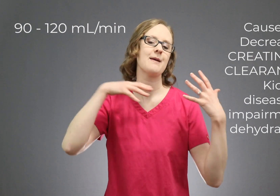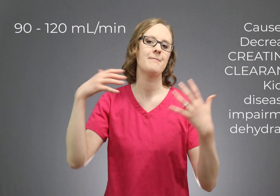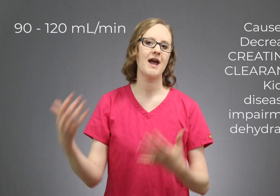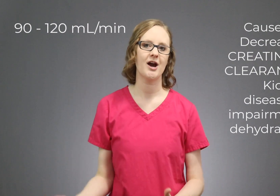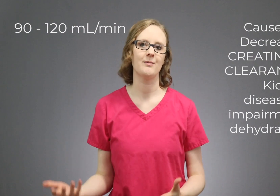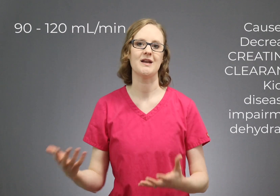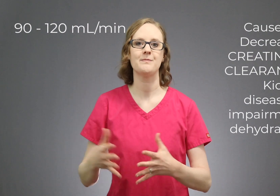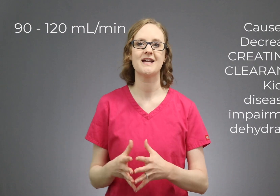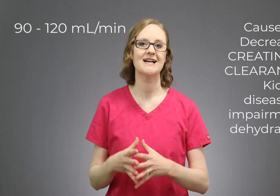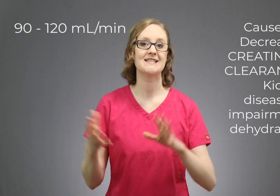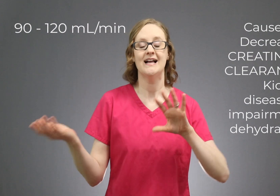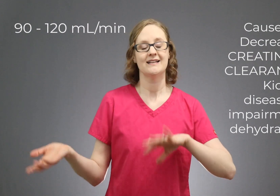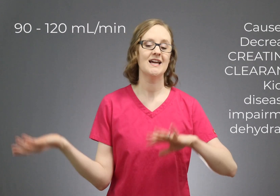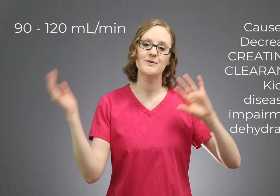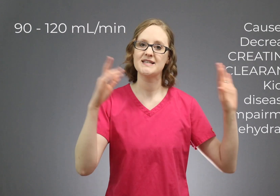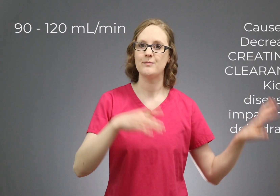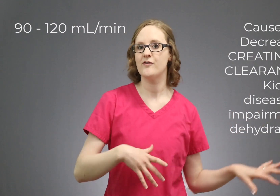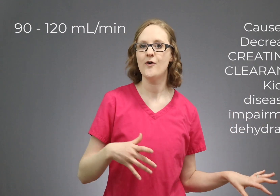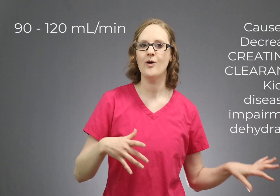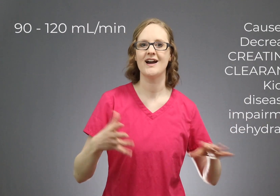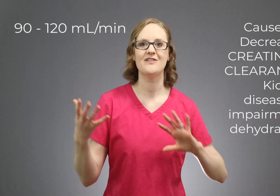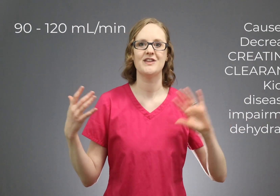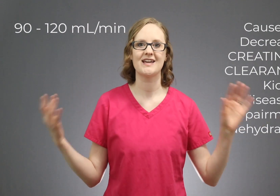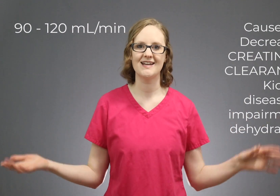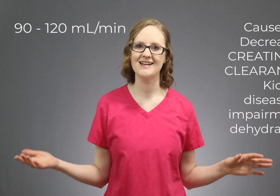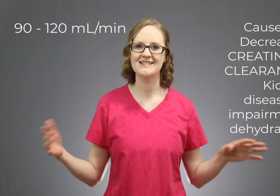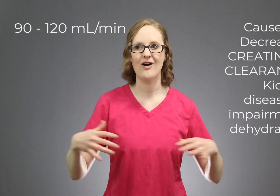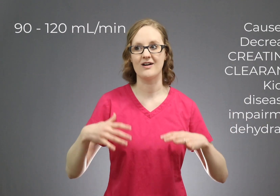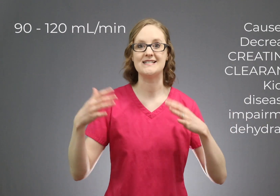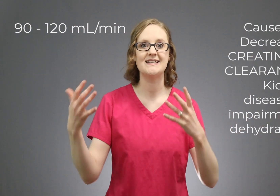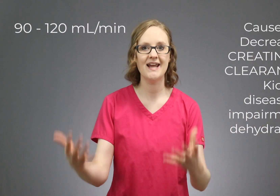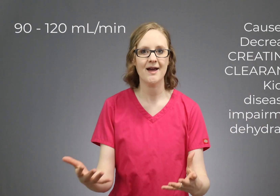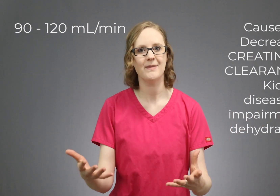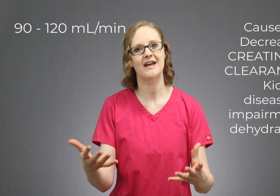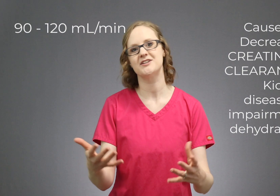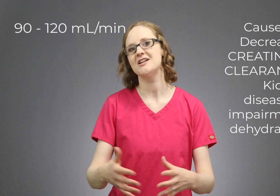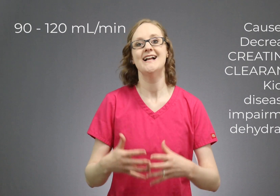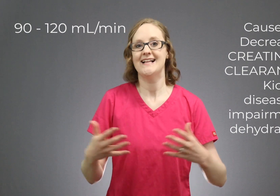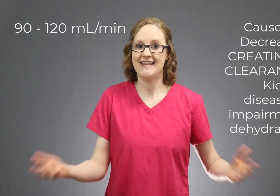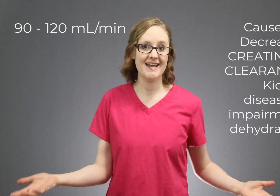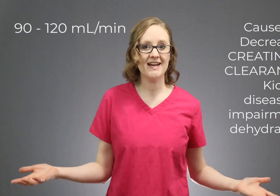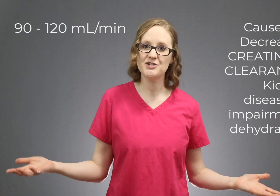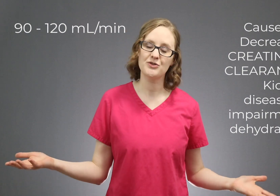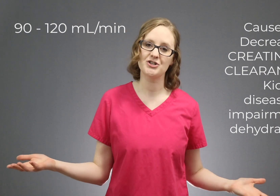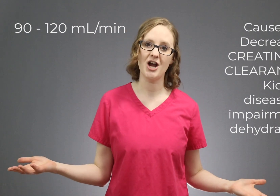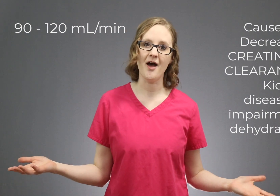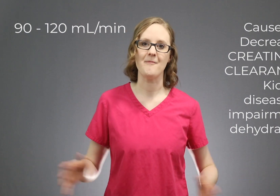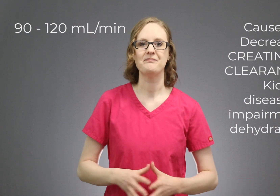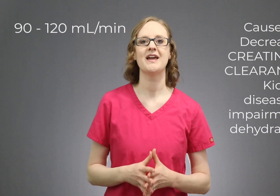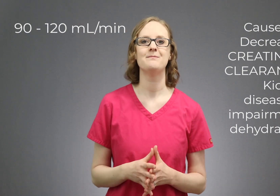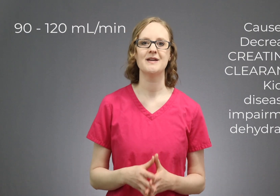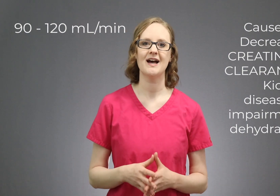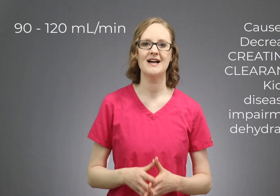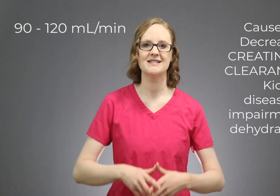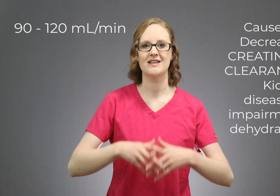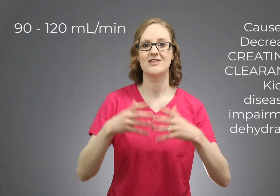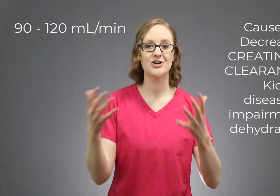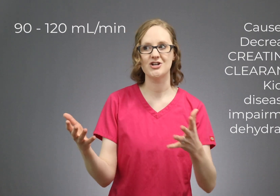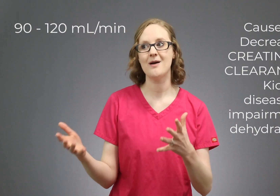impairment, because like we said before, the kidneys are damaged, they can't do their job, and because their job